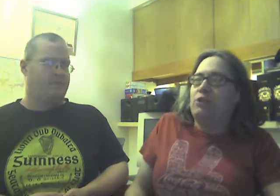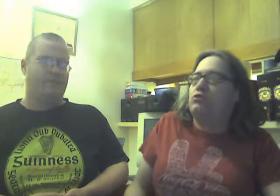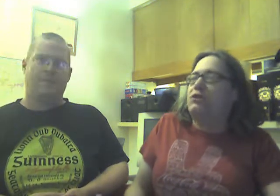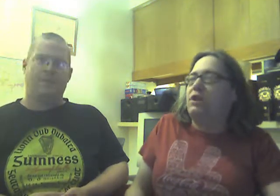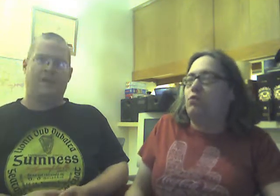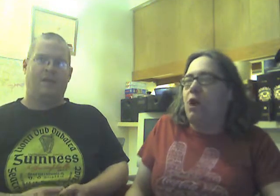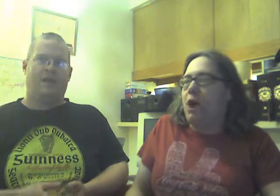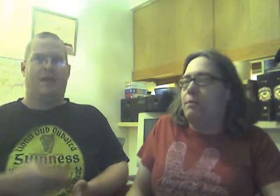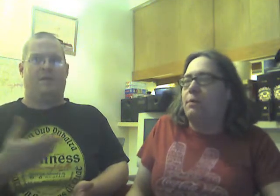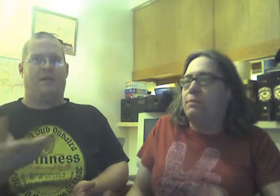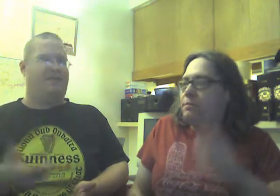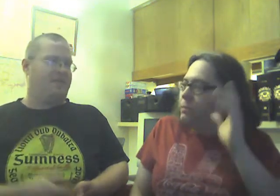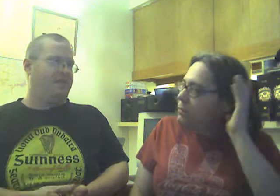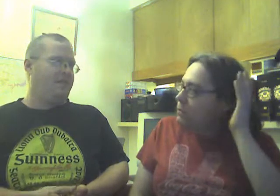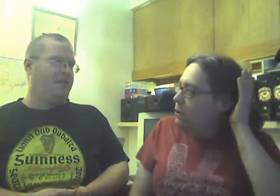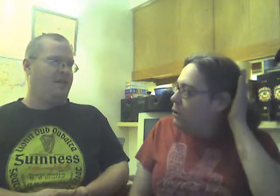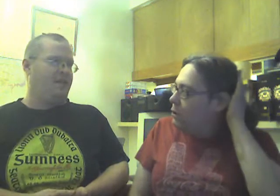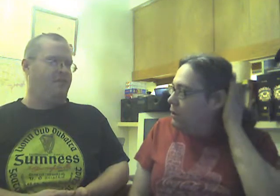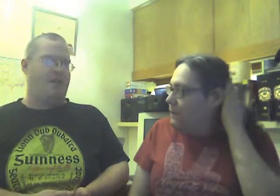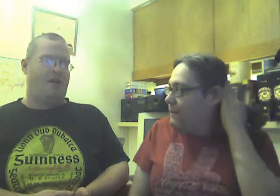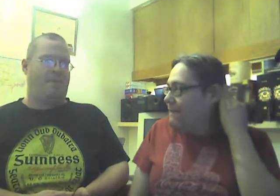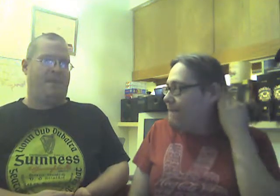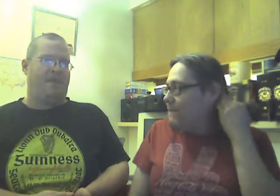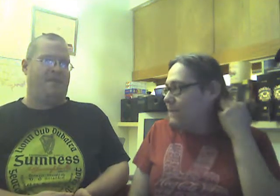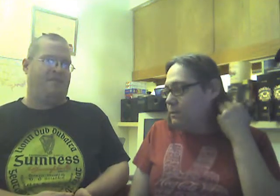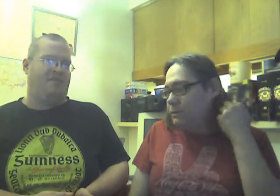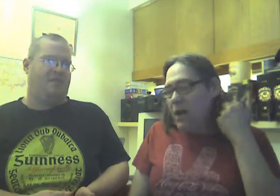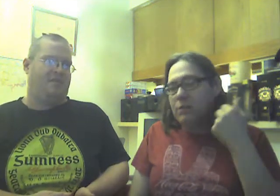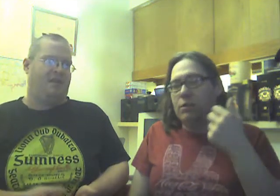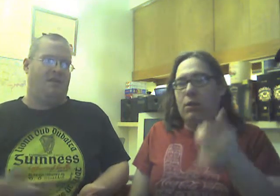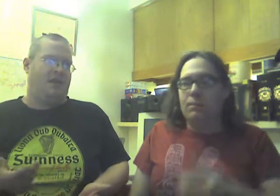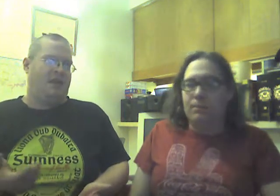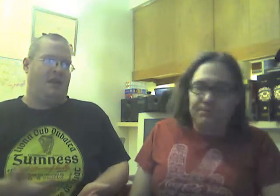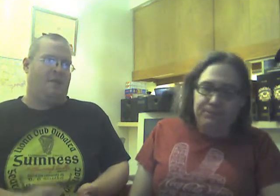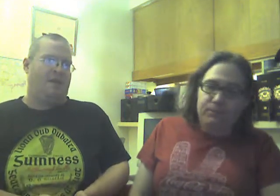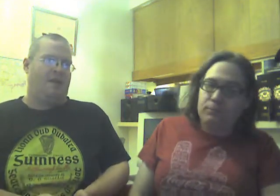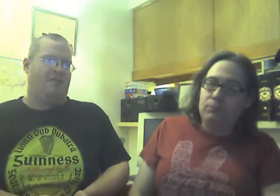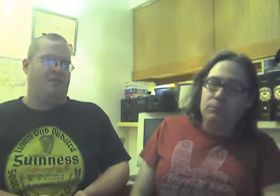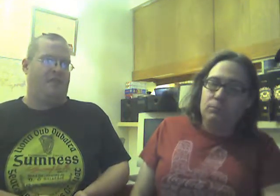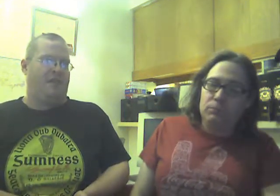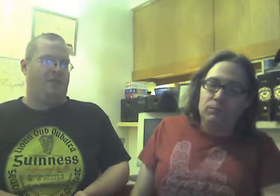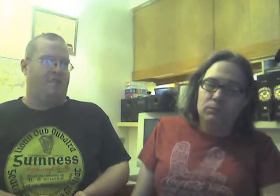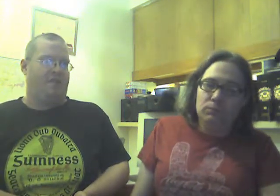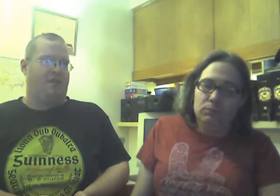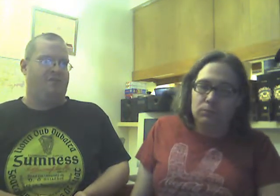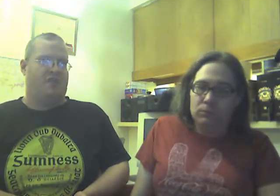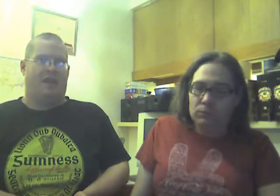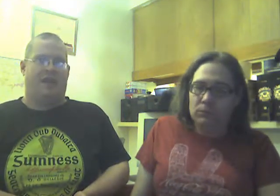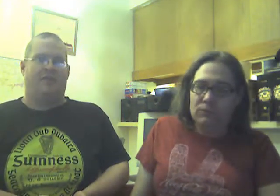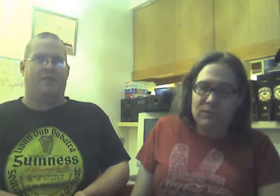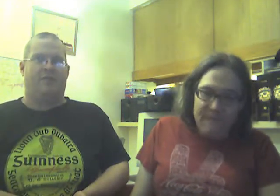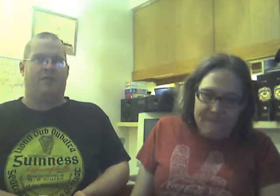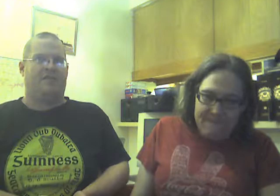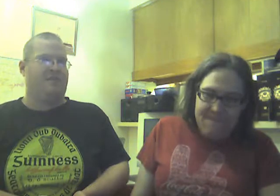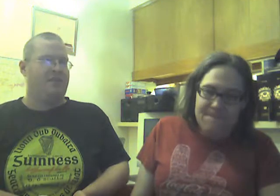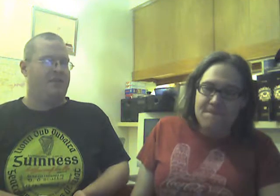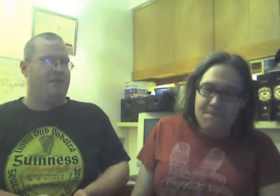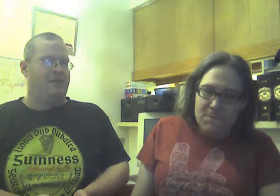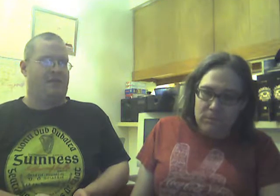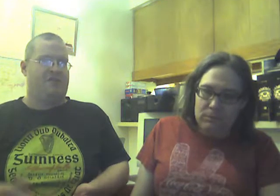interesting ride. Anyways, these are our opinions. Yes, we You don't like our opinions. You don't have to get belligerent and angry with us. You can